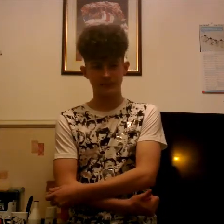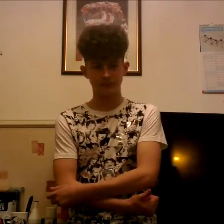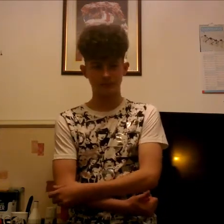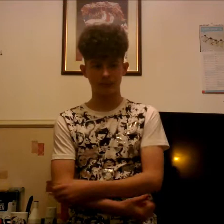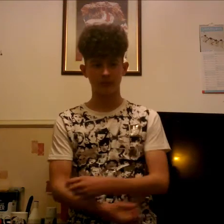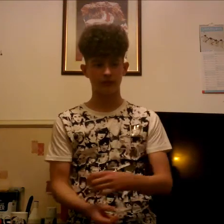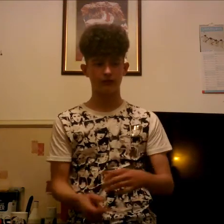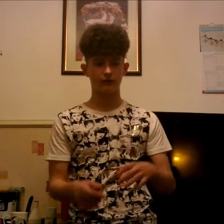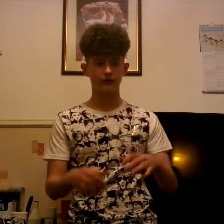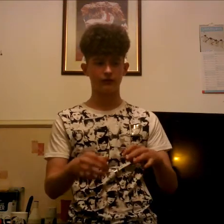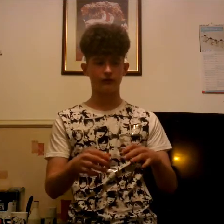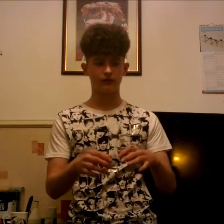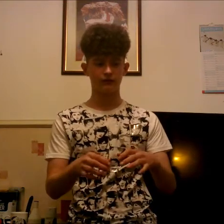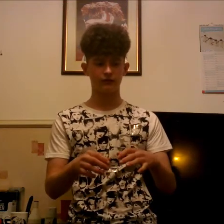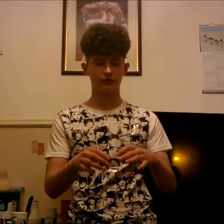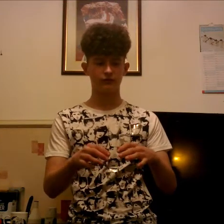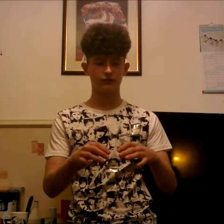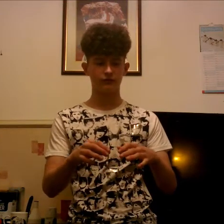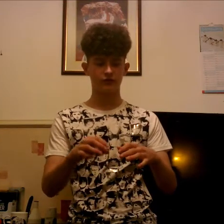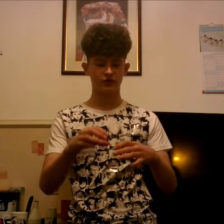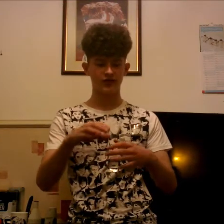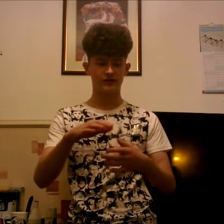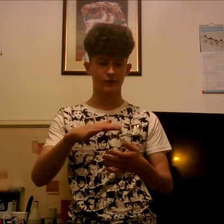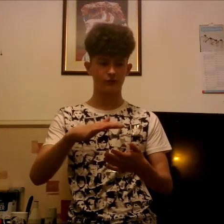the sheds about